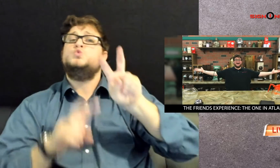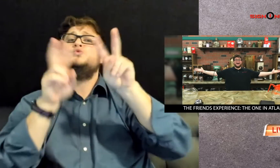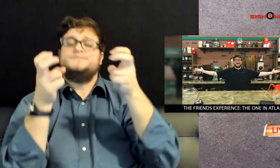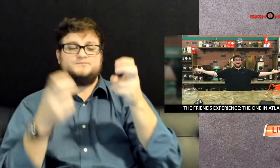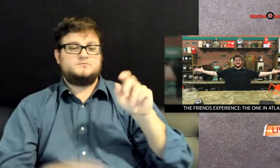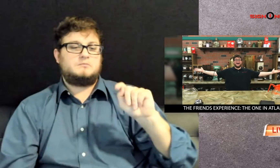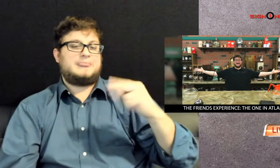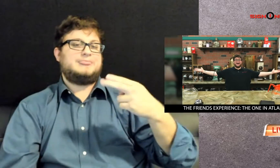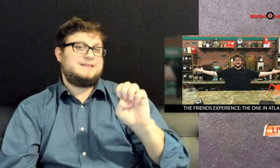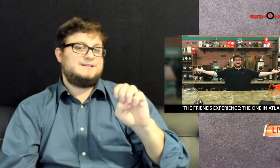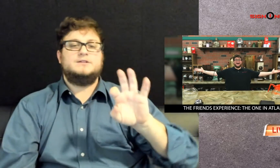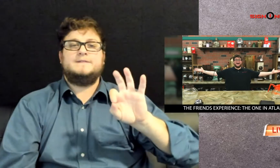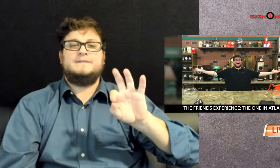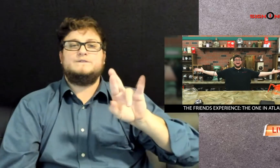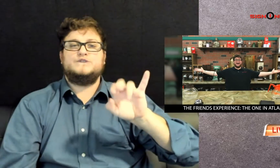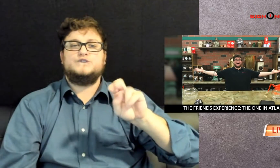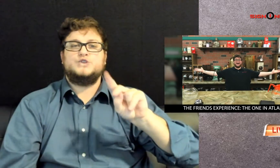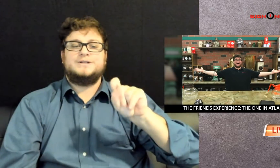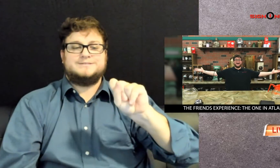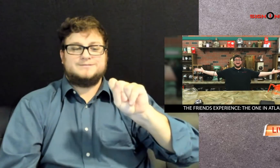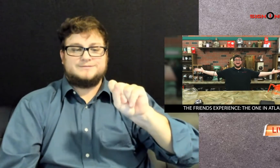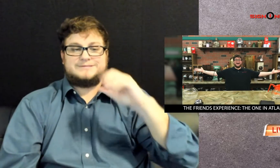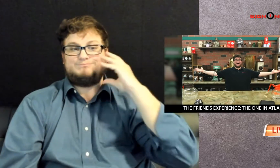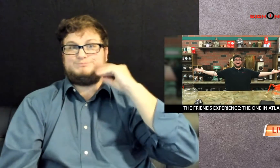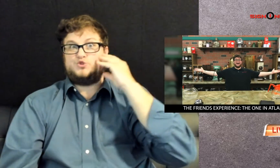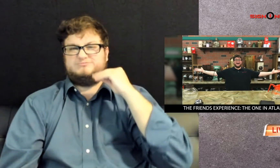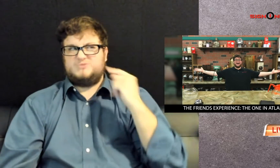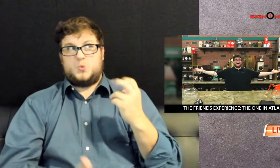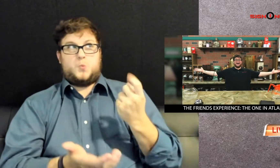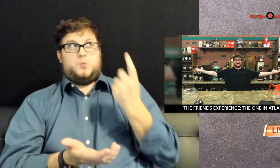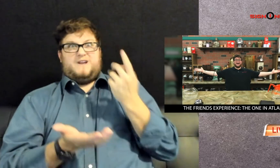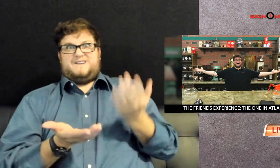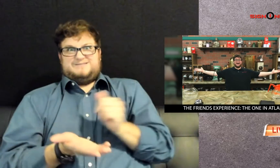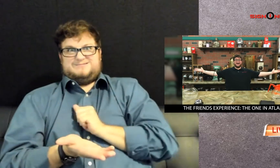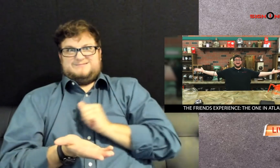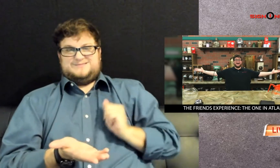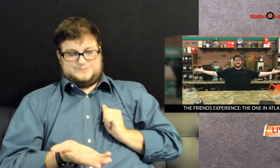It's called the Friends Experience, the one in Atlanta.